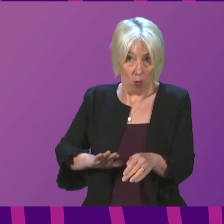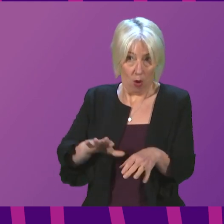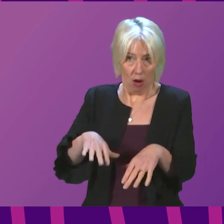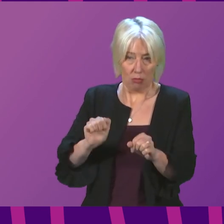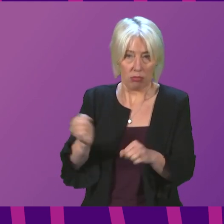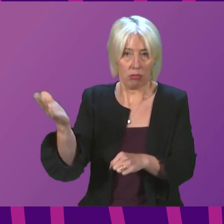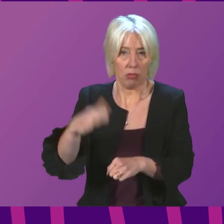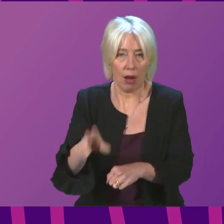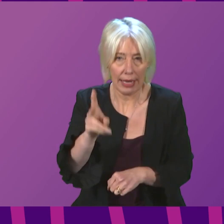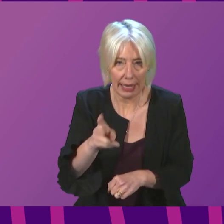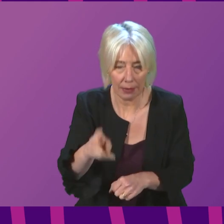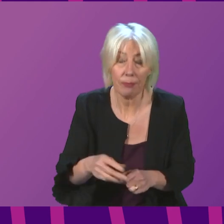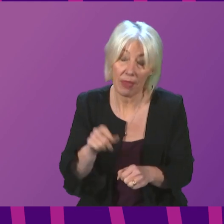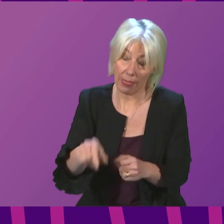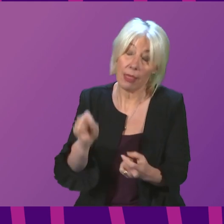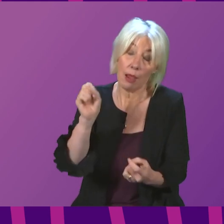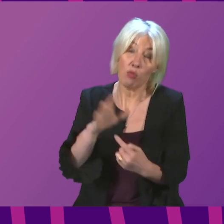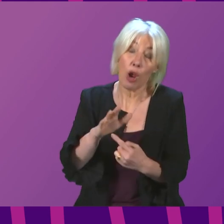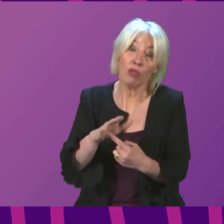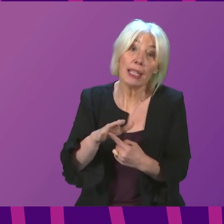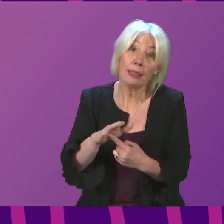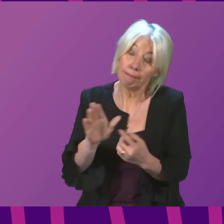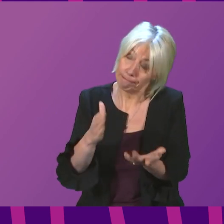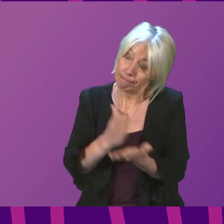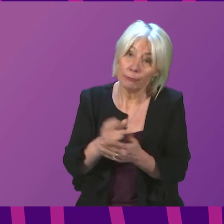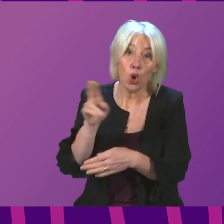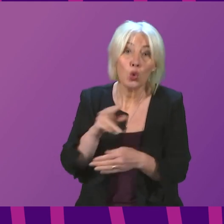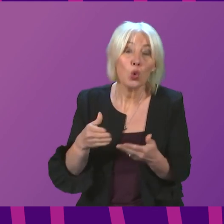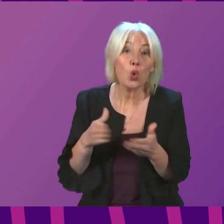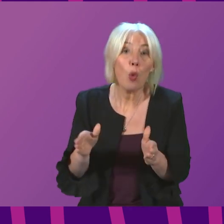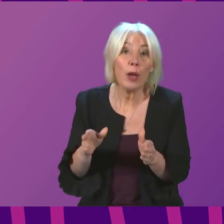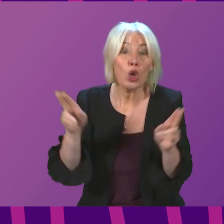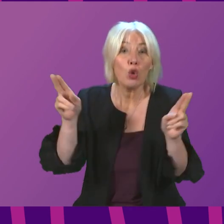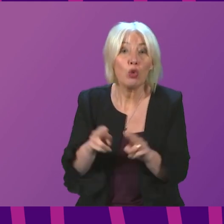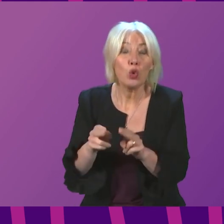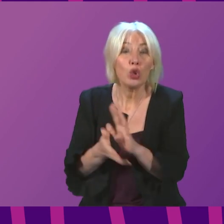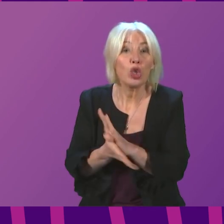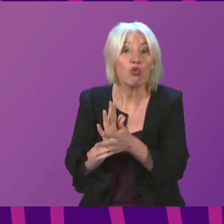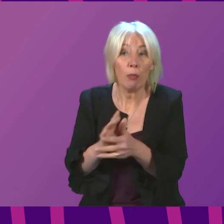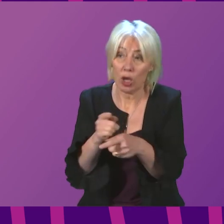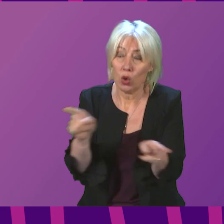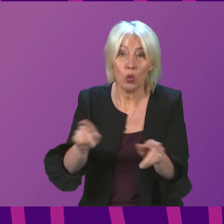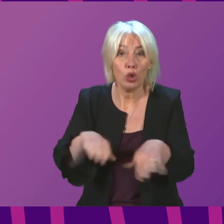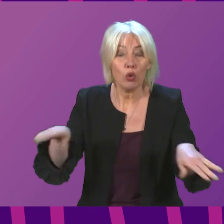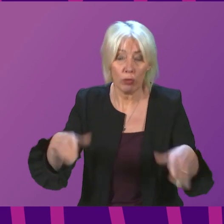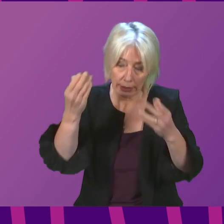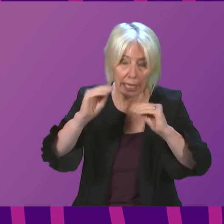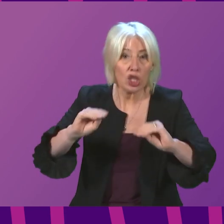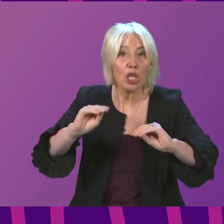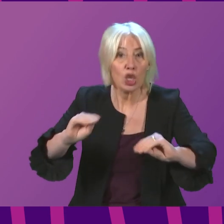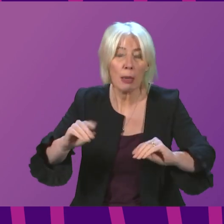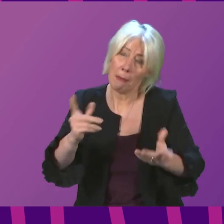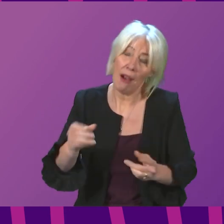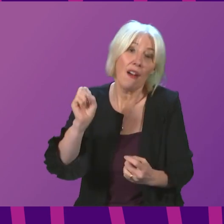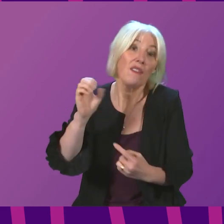repeat, it remains our priority to keep schools open to minimise further disruption on children's education, but it is